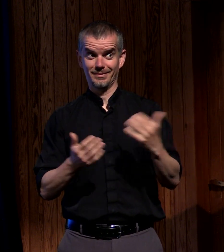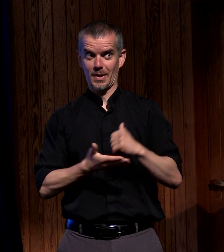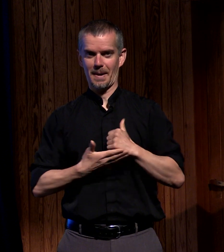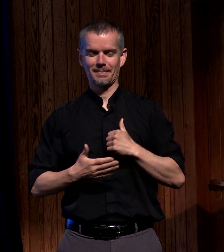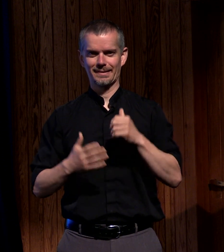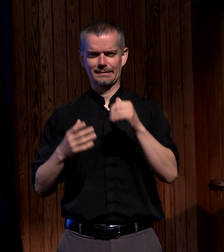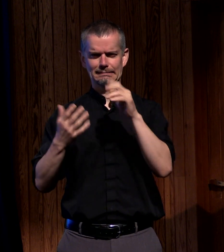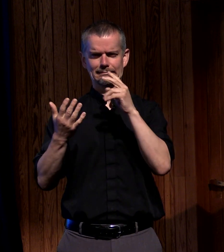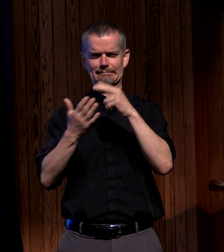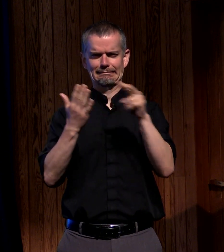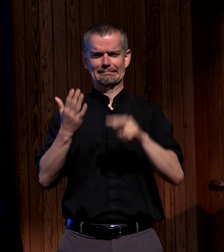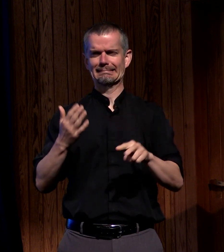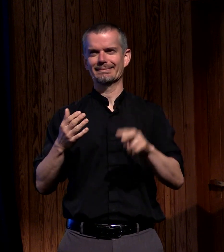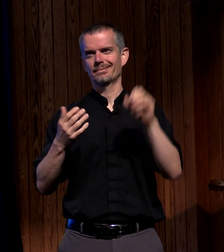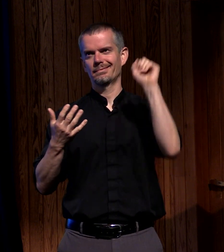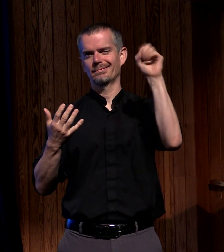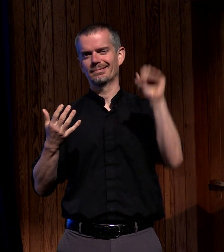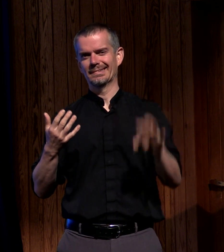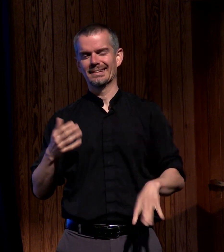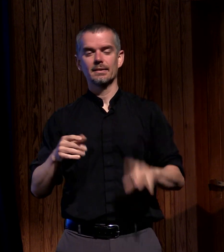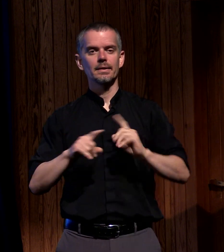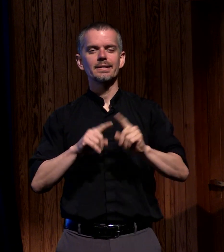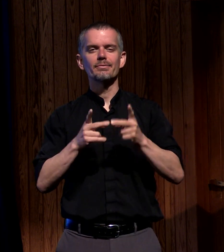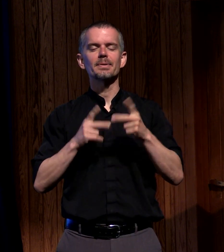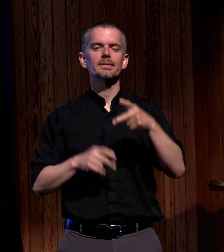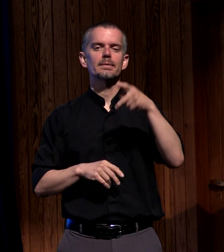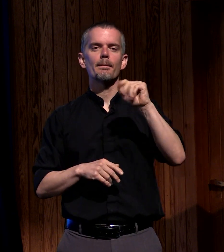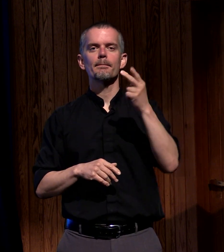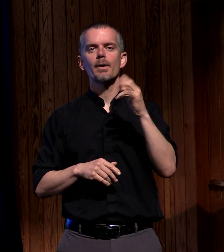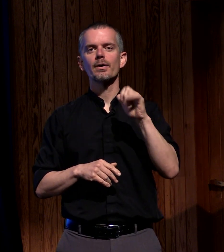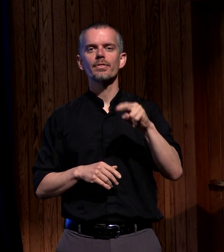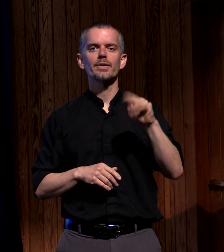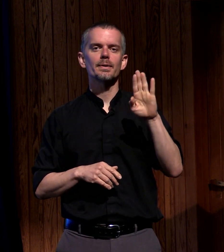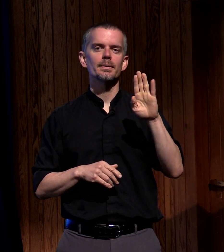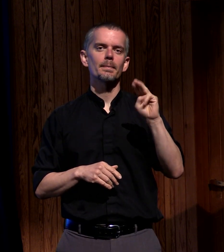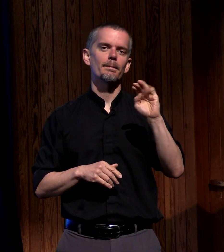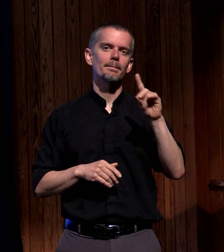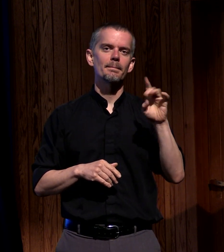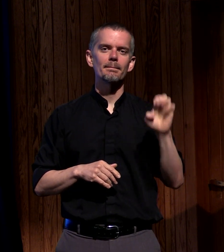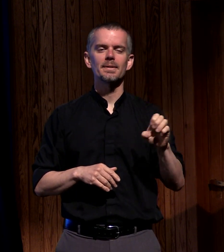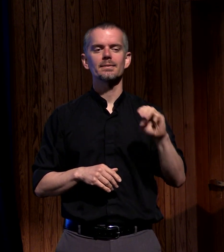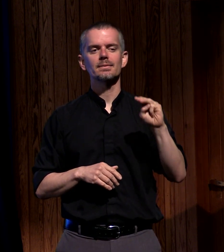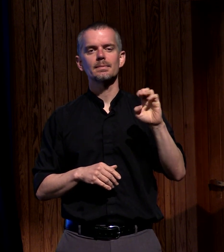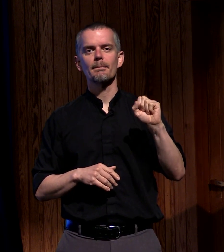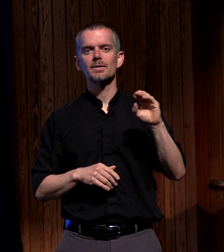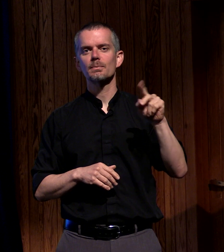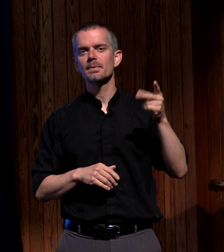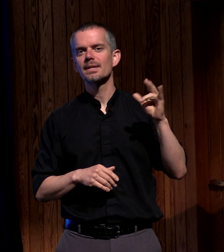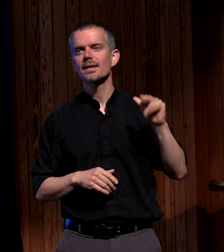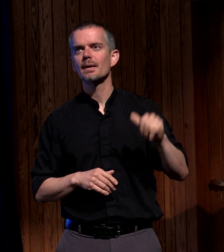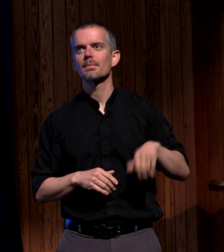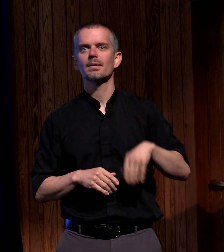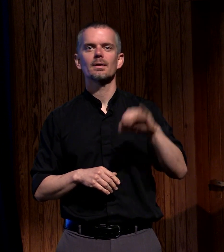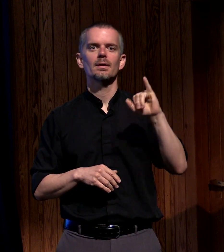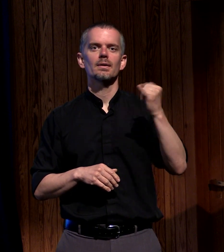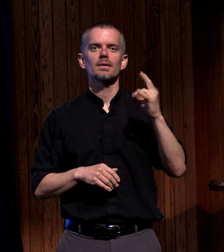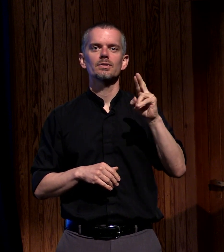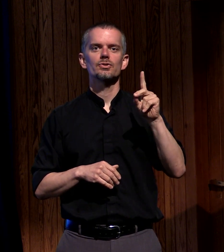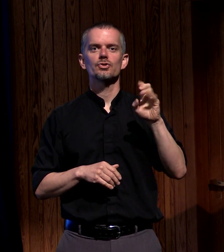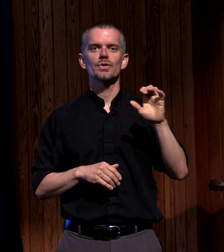try to get through it here we are Parthians Medes Elamites people from Mesopotamia Judea Cappadocio Pontus the